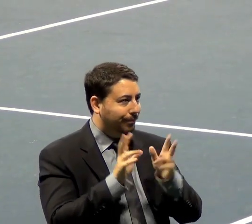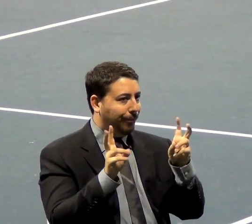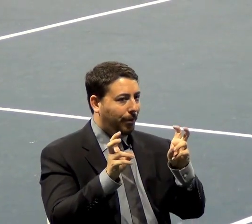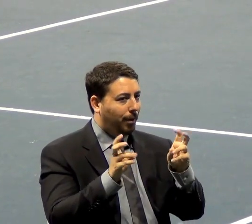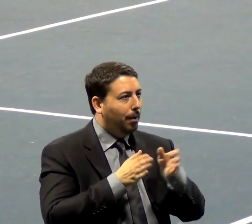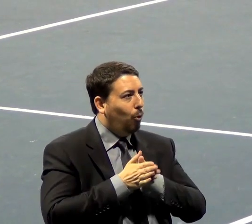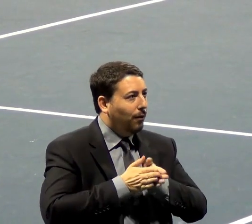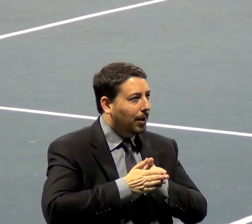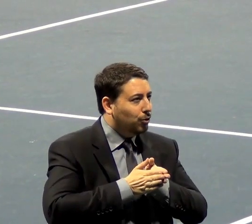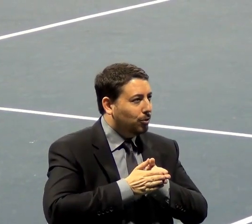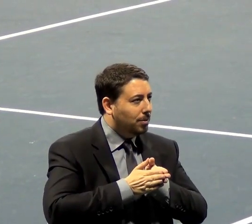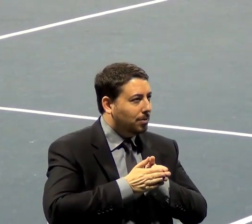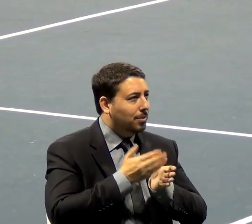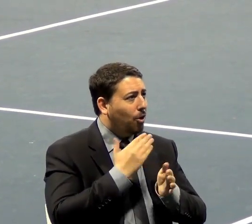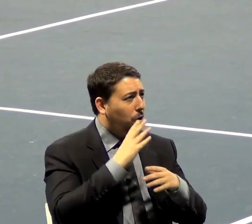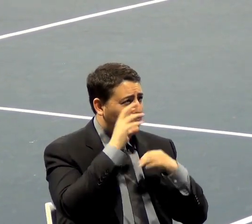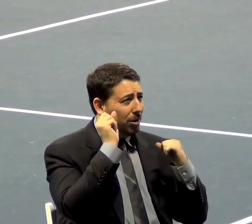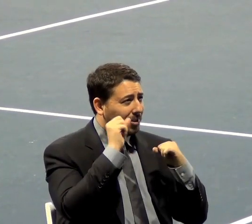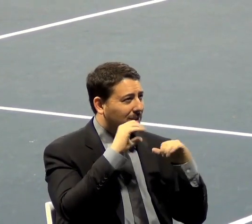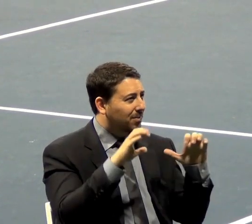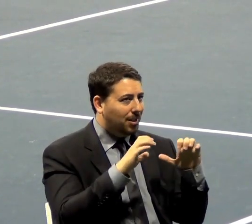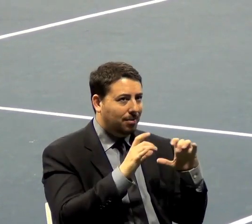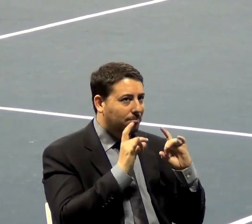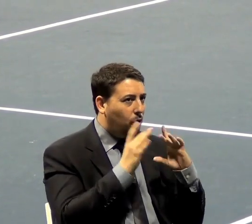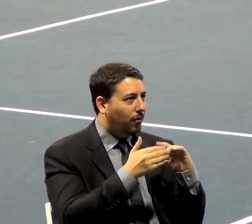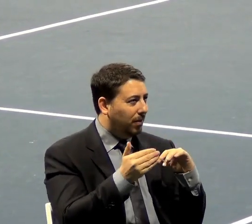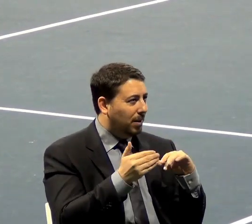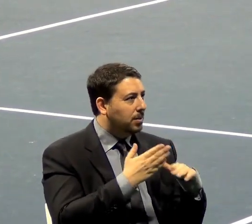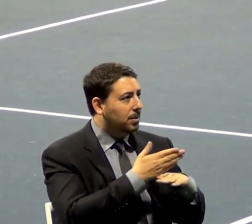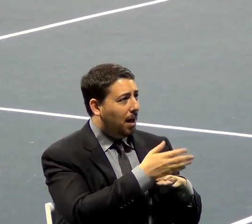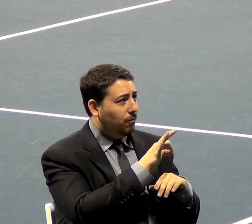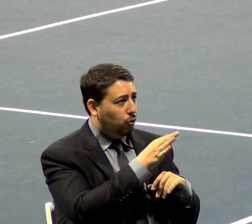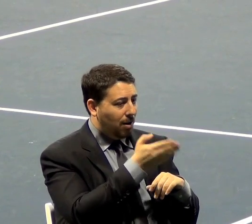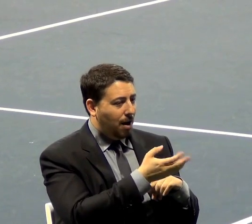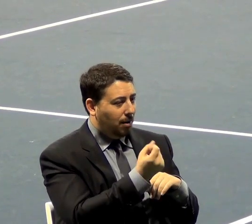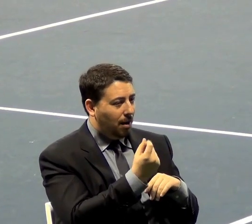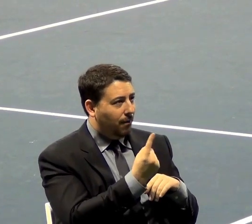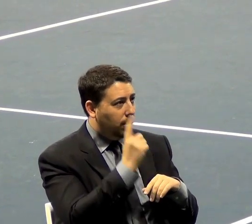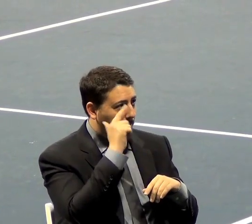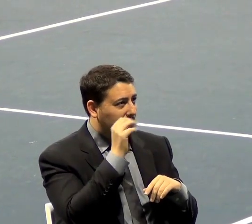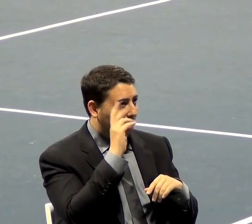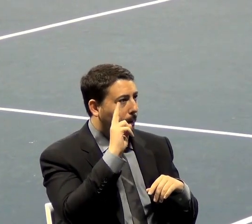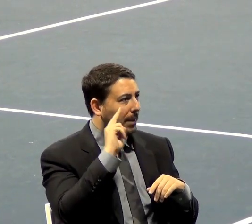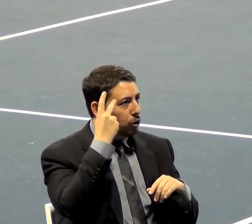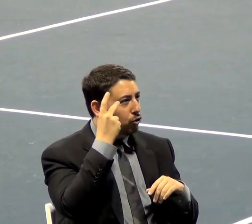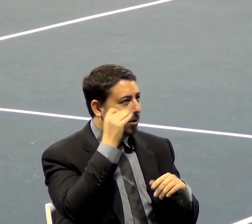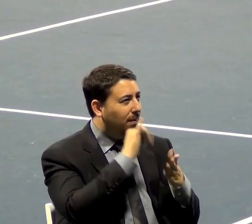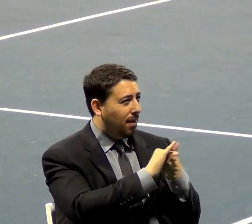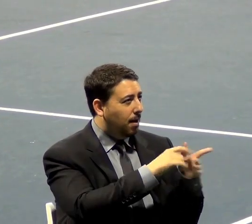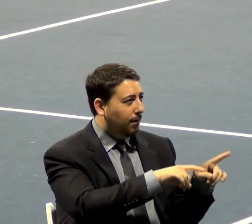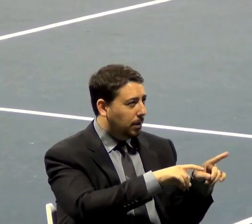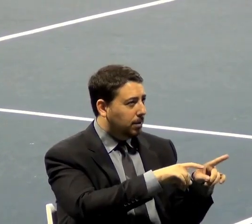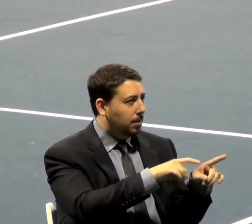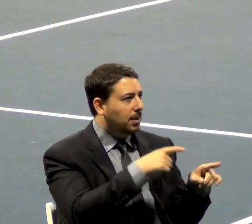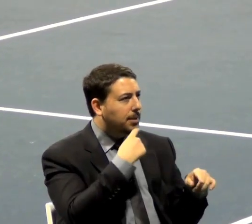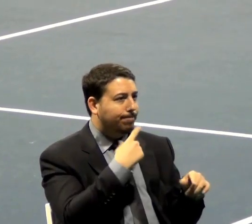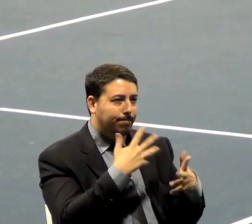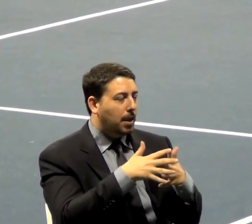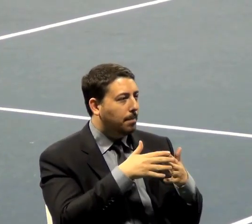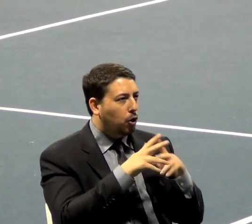presidents have done more things. mean, just right after 9-11, because of the misunderstanding of that, they said, Well, the American people must be too free,